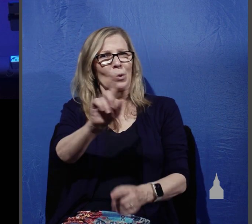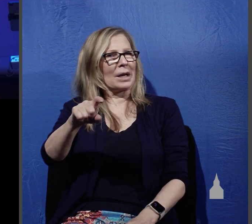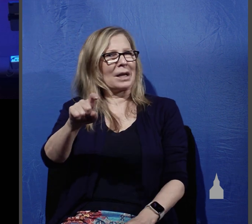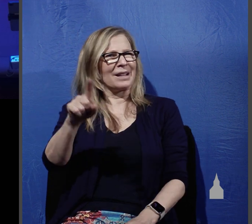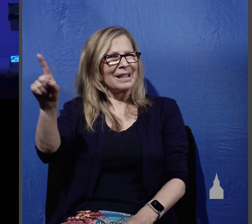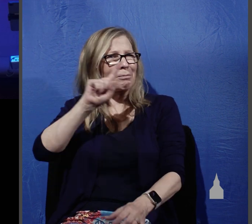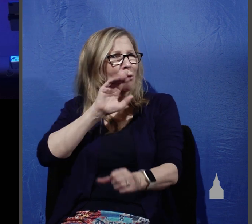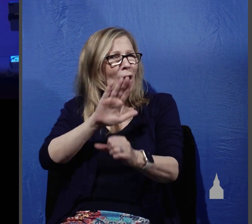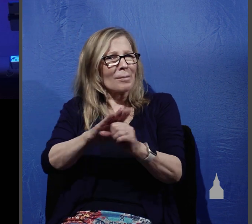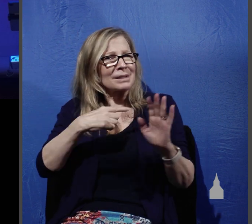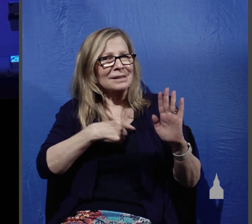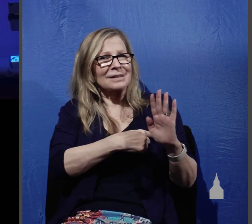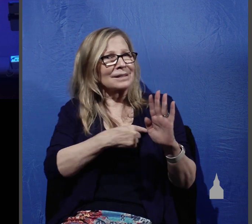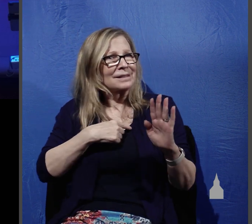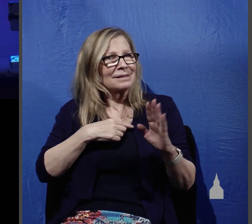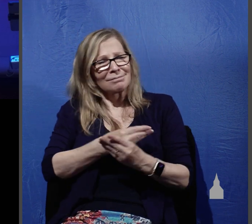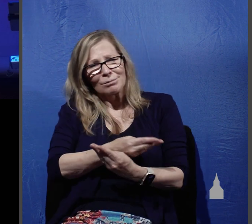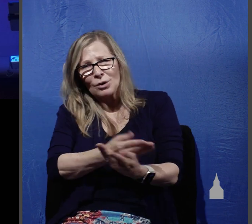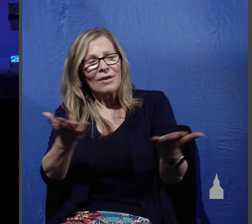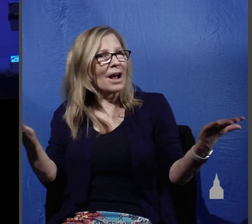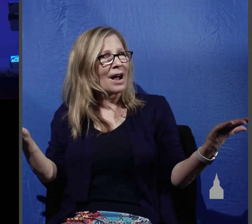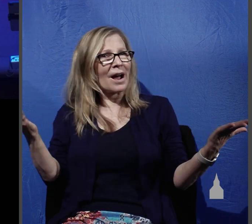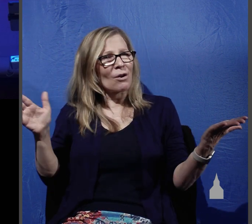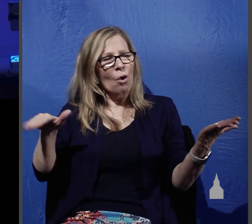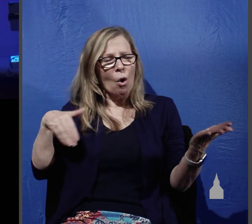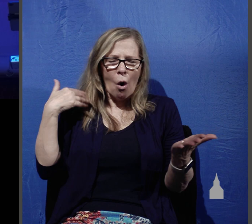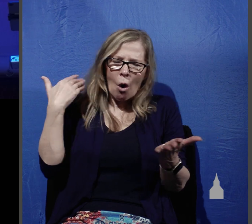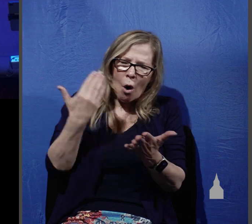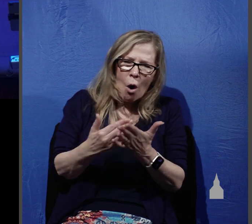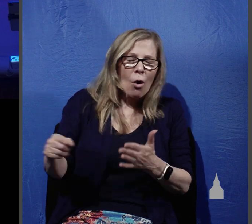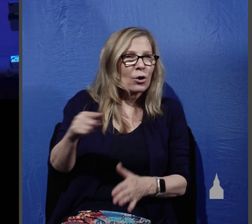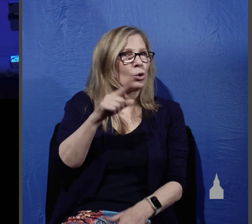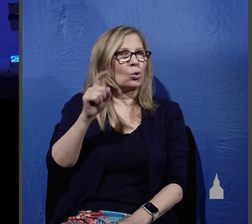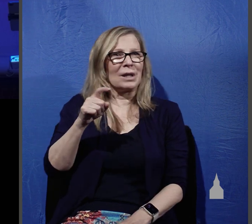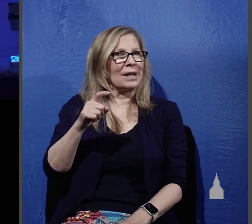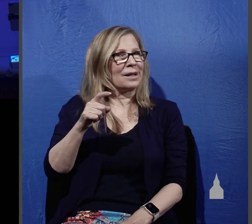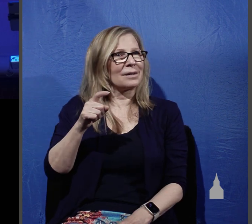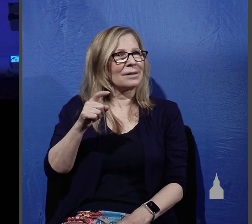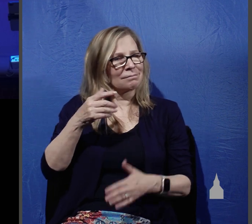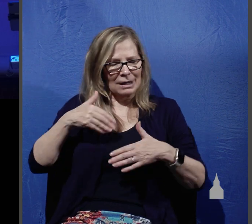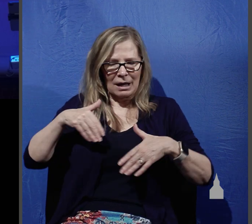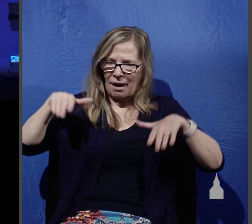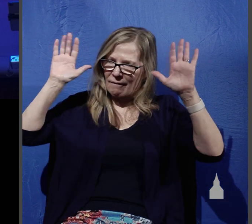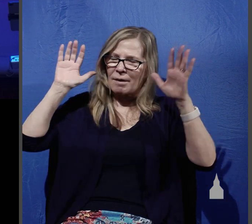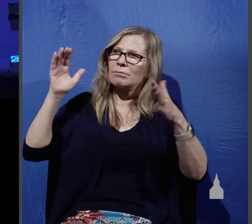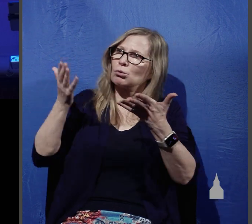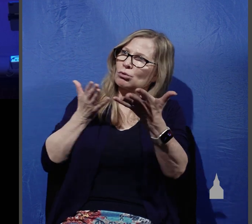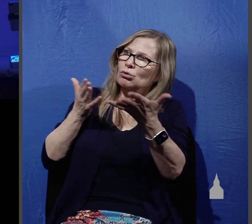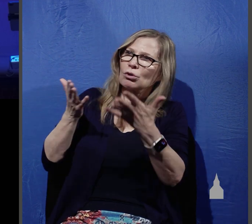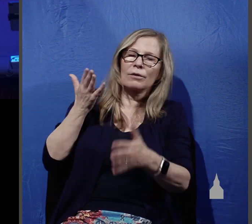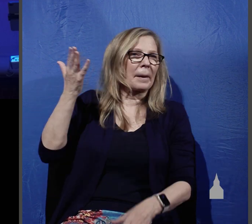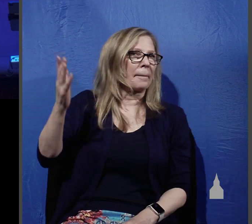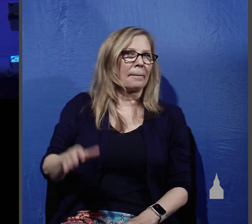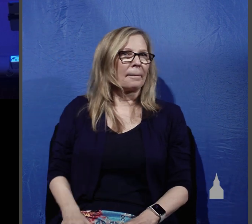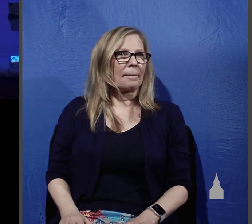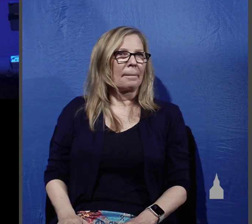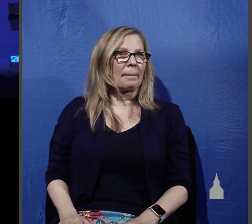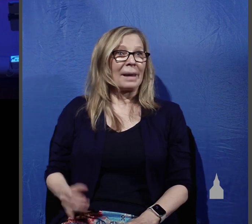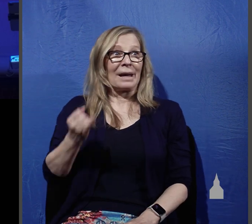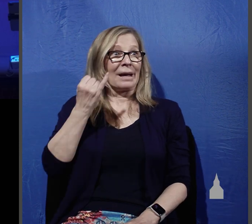promises to provide all that you need as you give yourself to serving him and you don't know Christ as